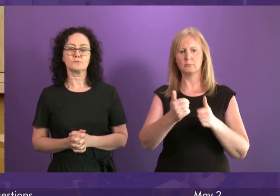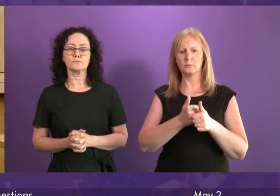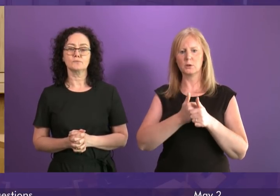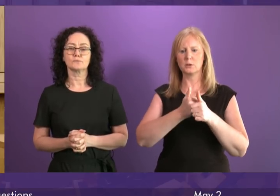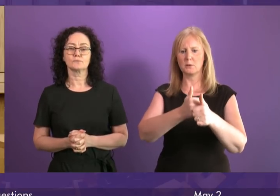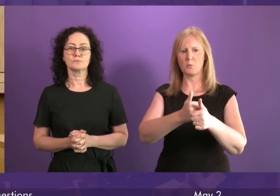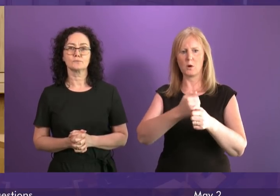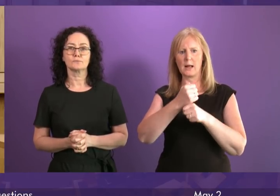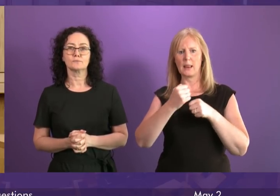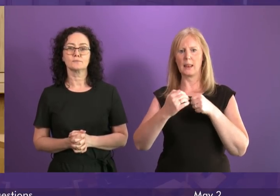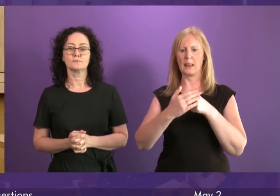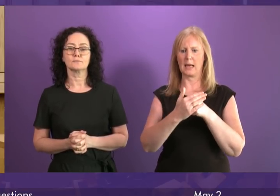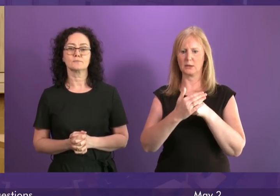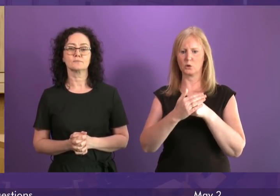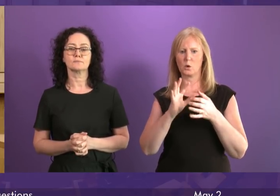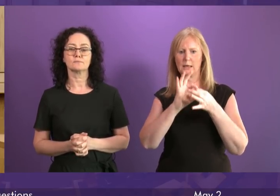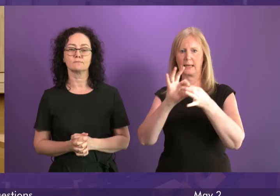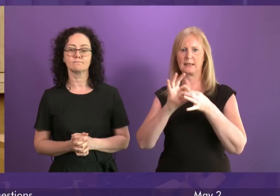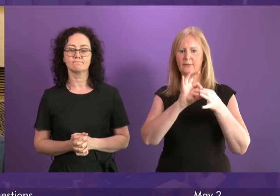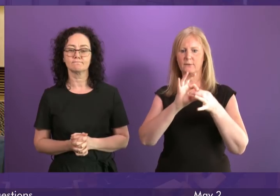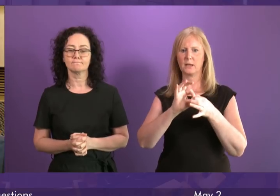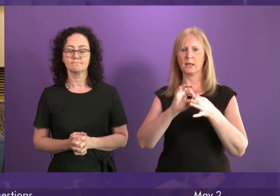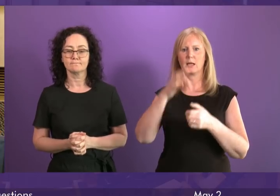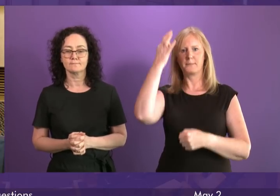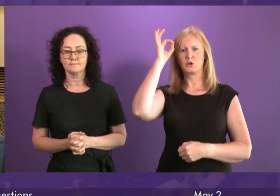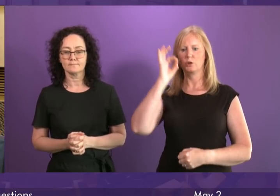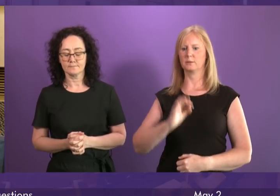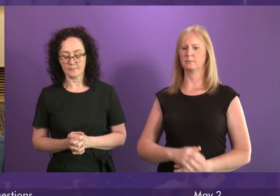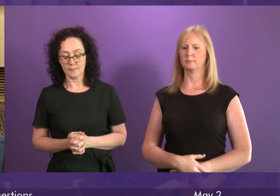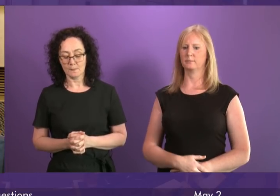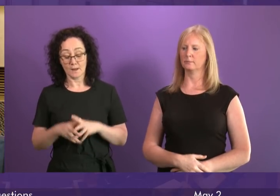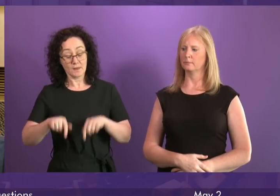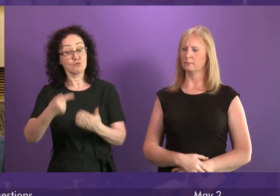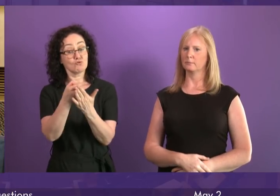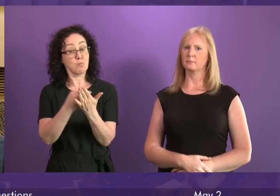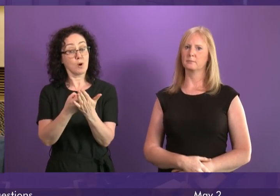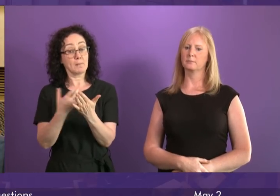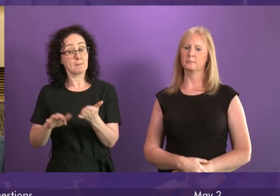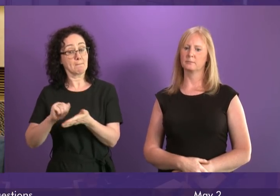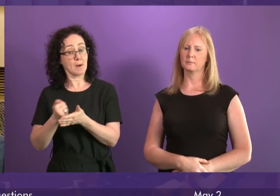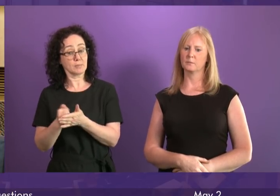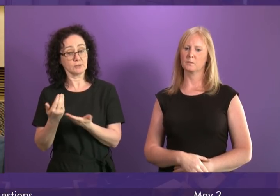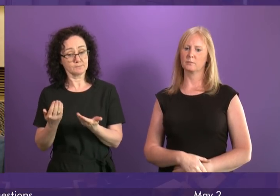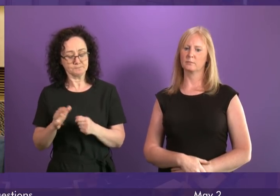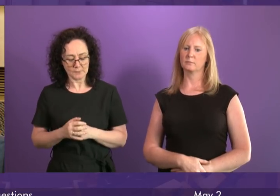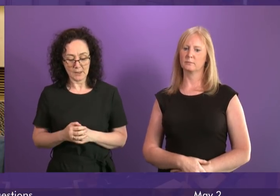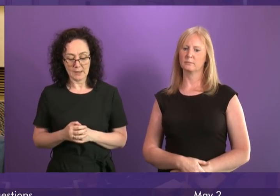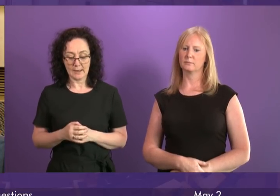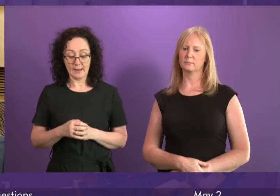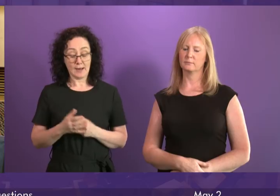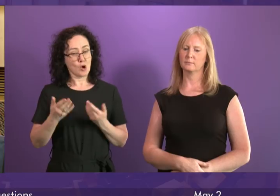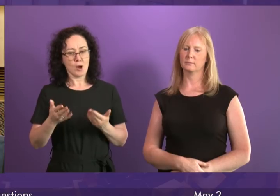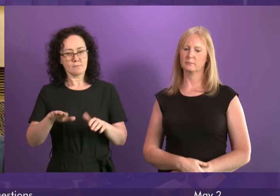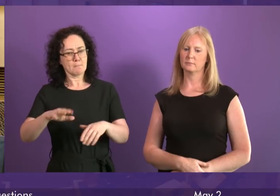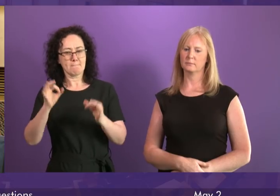of the Glasgow Connectivity Commission First Minister The publication of the Commission's report is very timely as Transport Scotland is currently